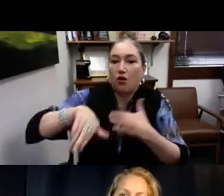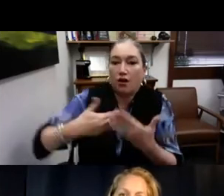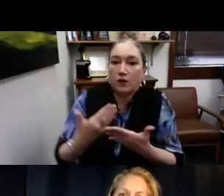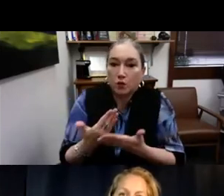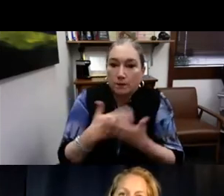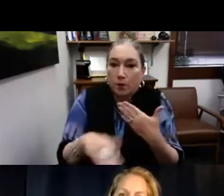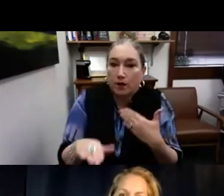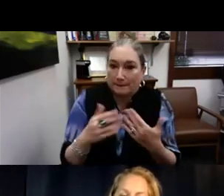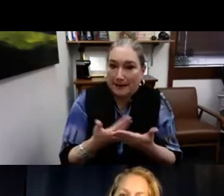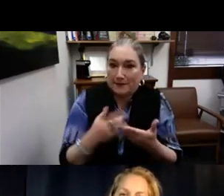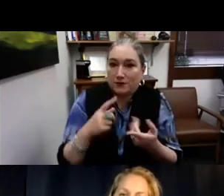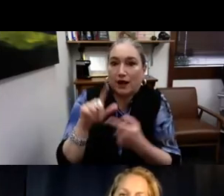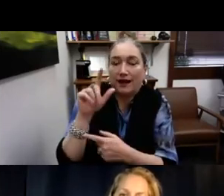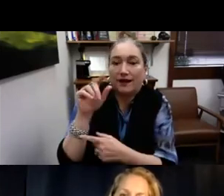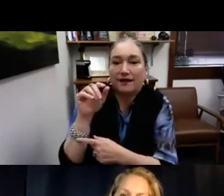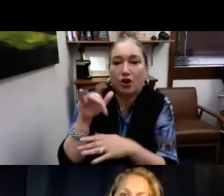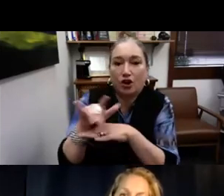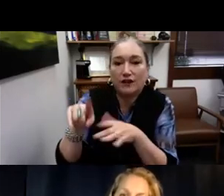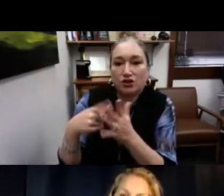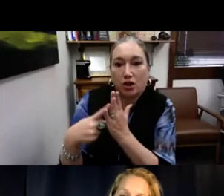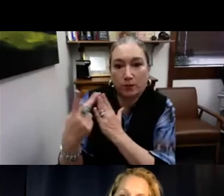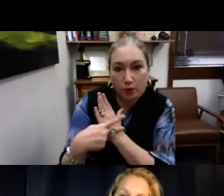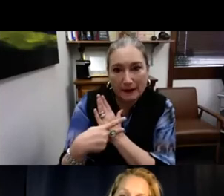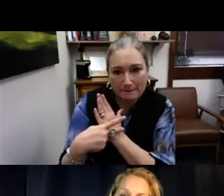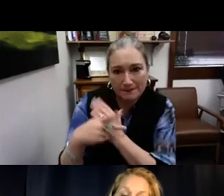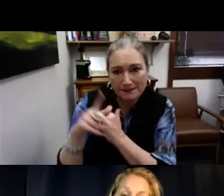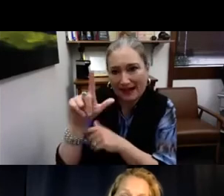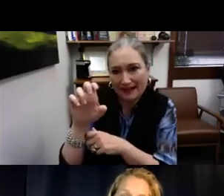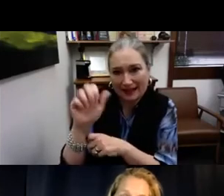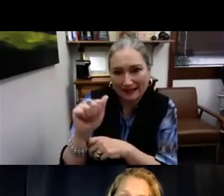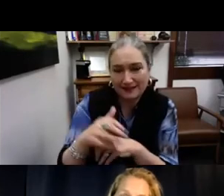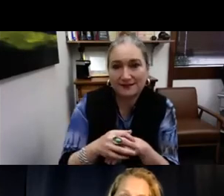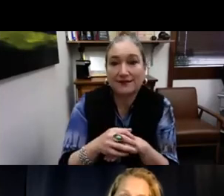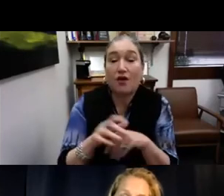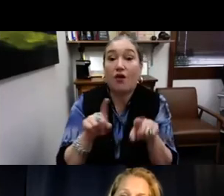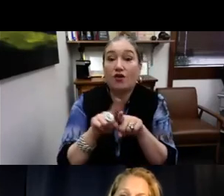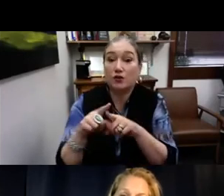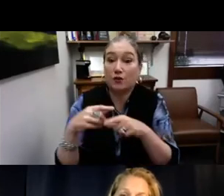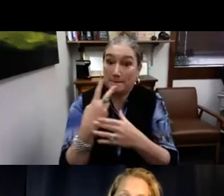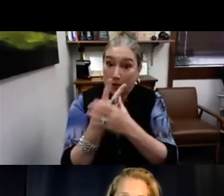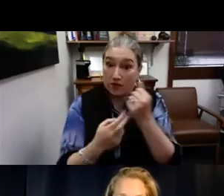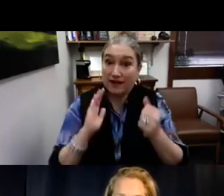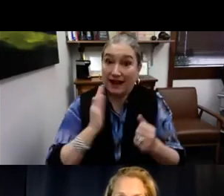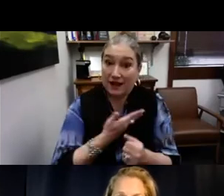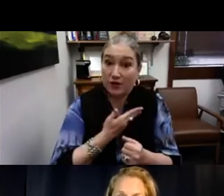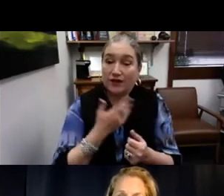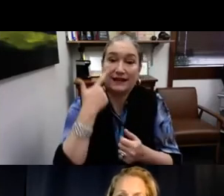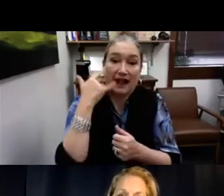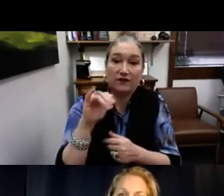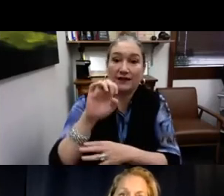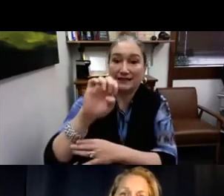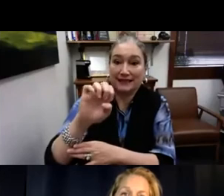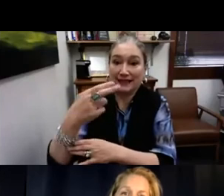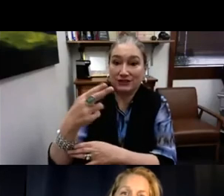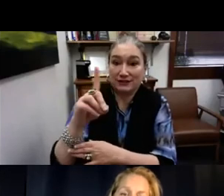which refers all of the newborn babies to early start programs, which is part of their LEAs.